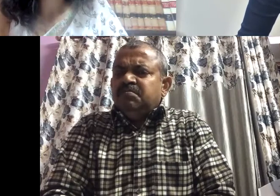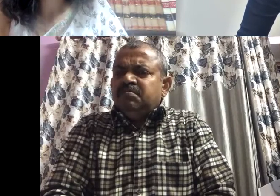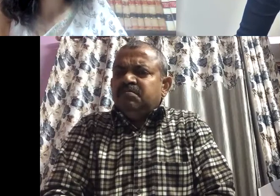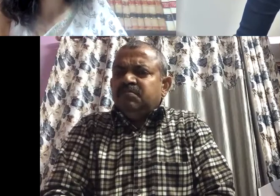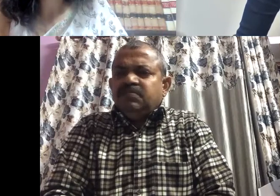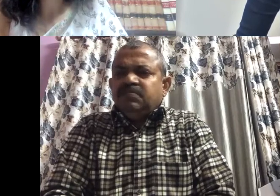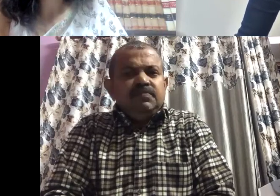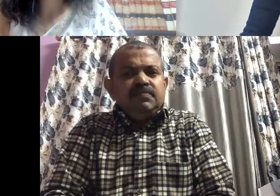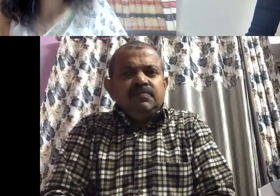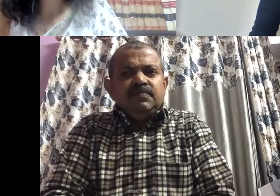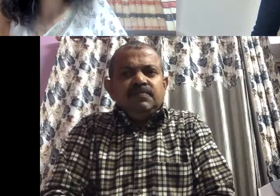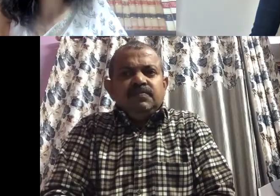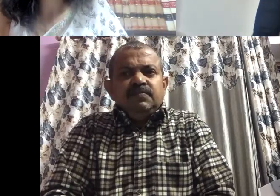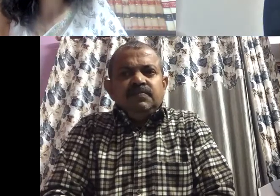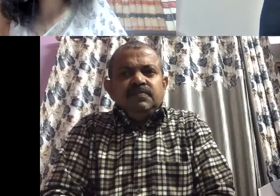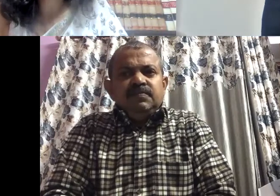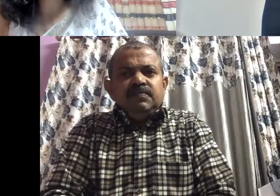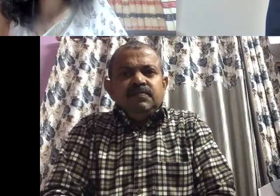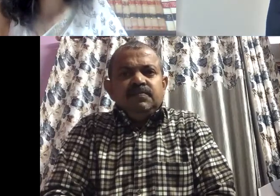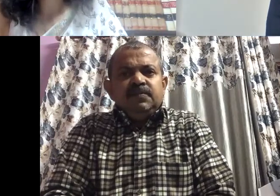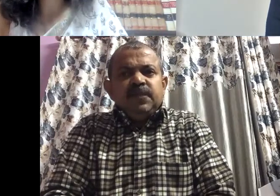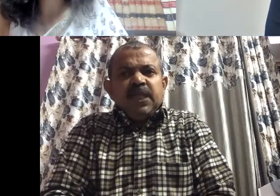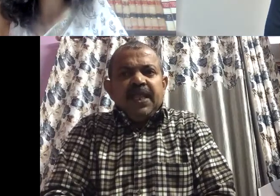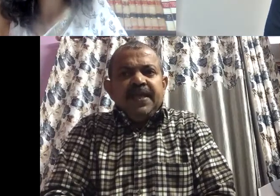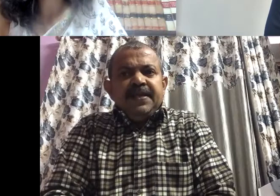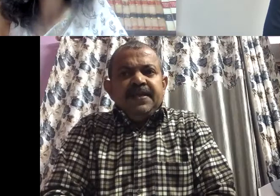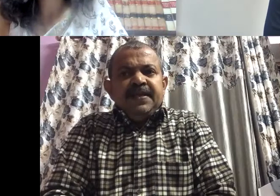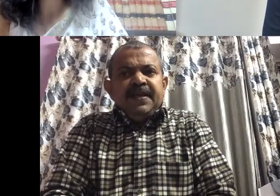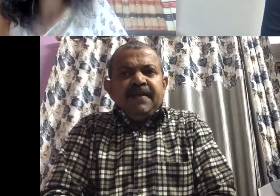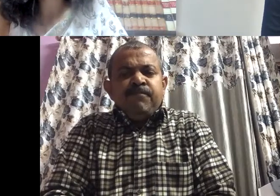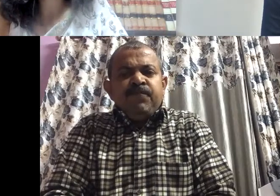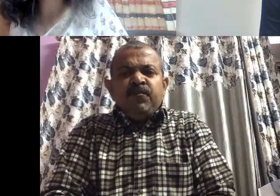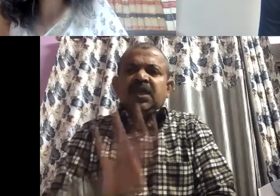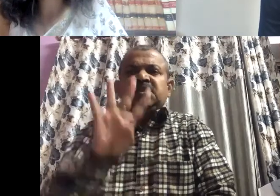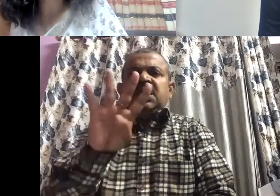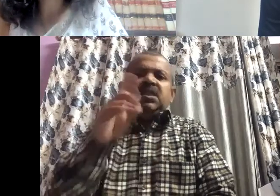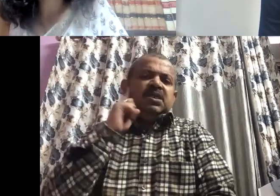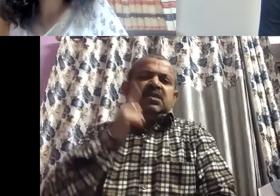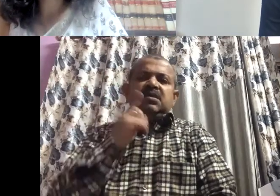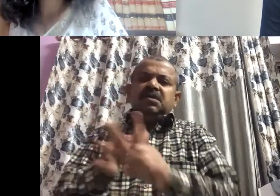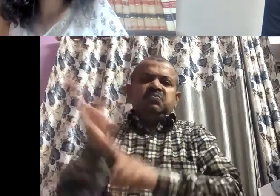and hearing impairment, we have more than percentage of certificate like for 70 and 80%.